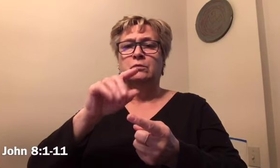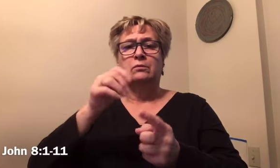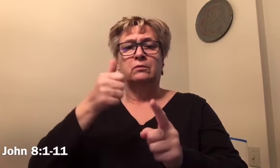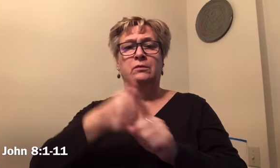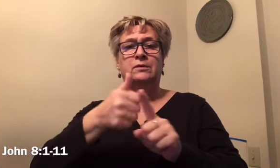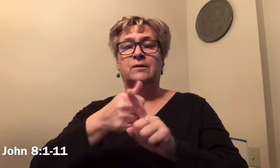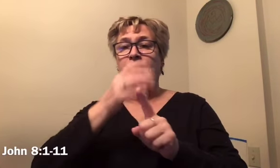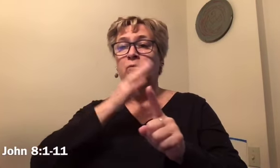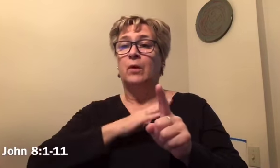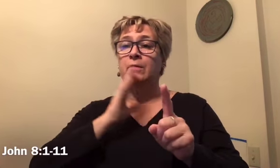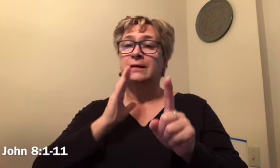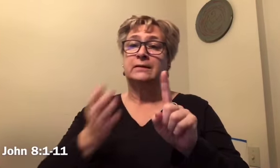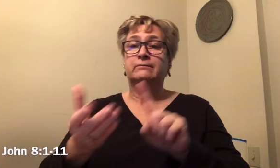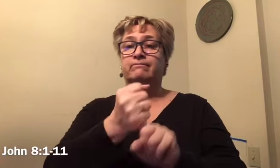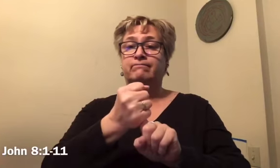and made her stand in the middle